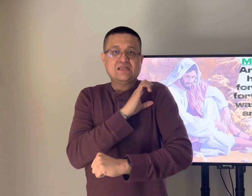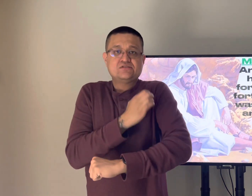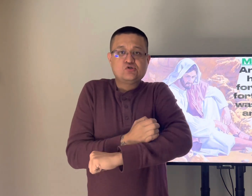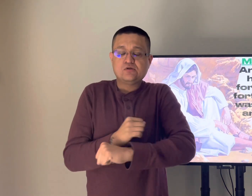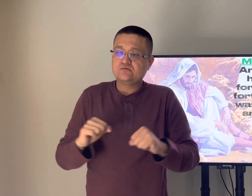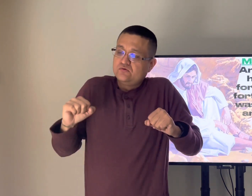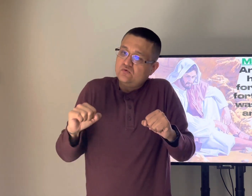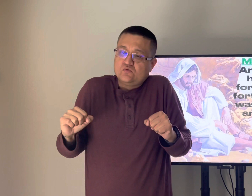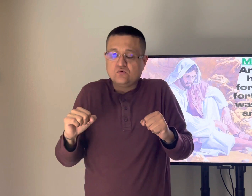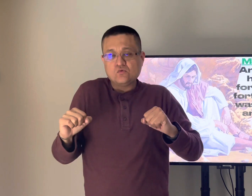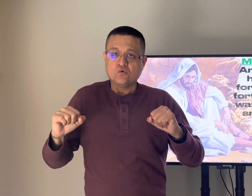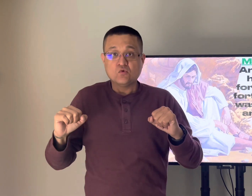for that energy